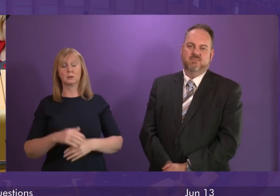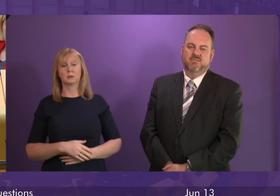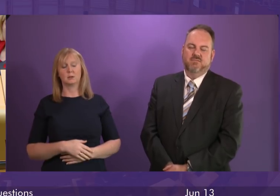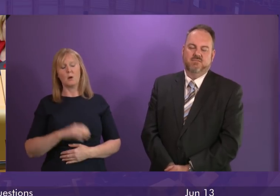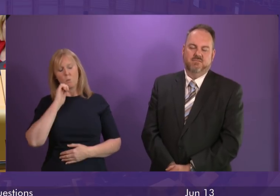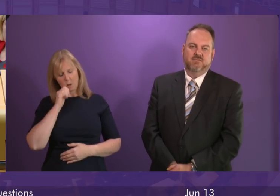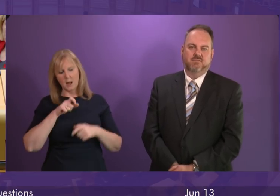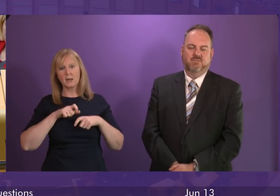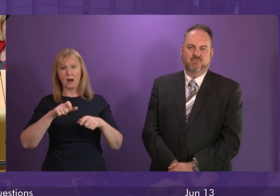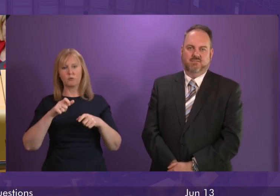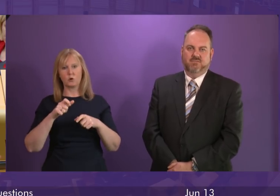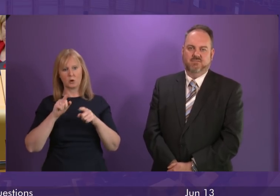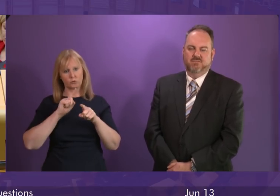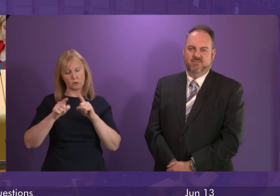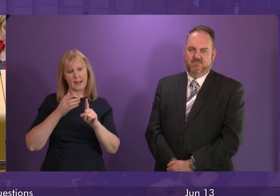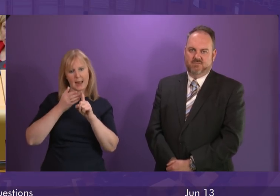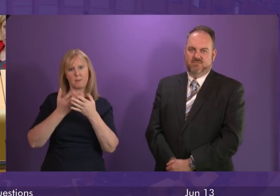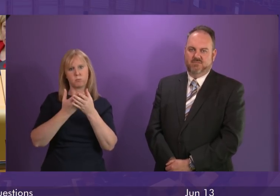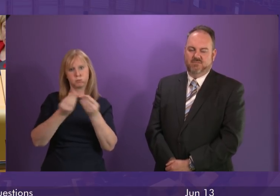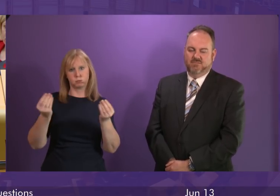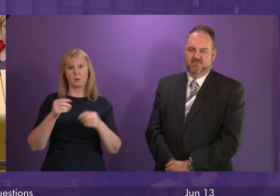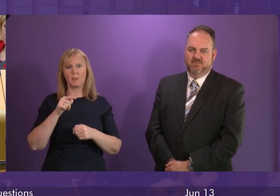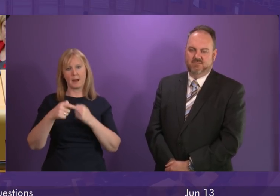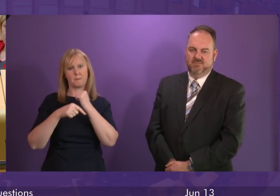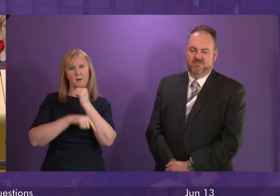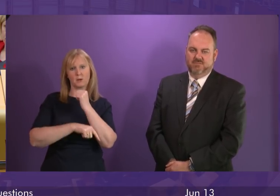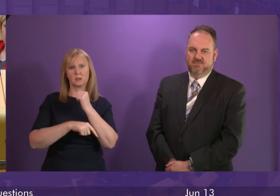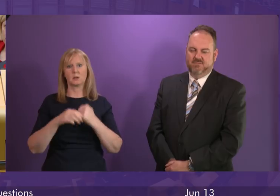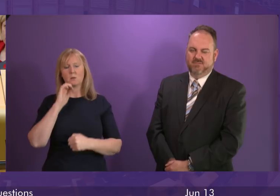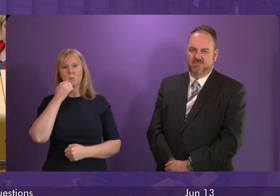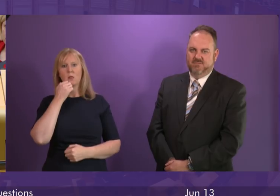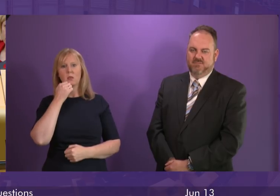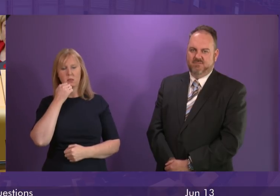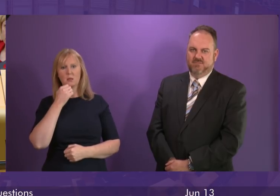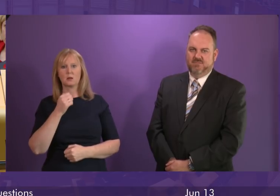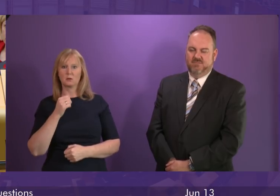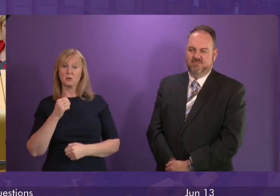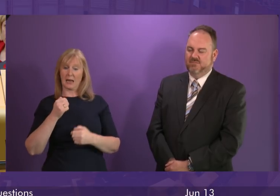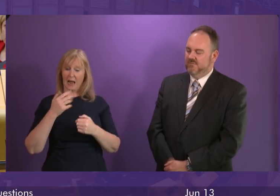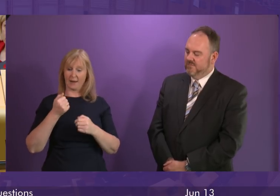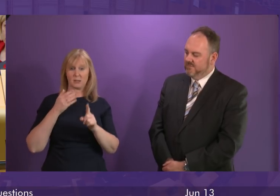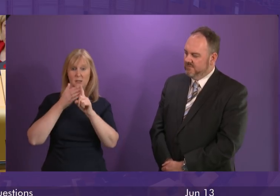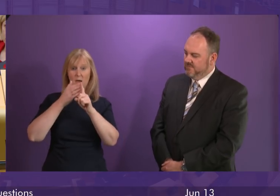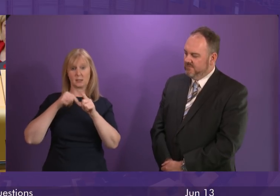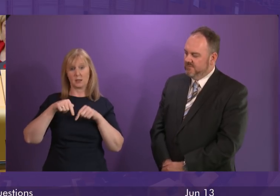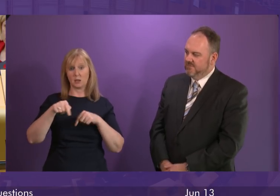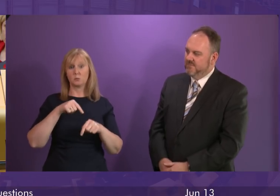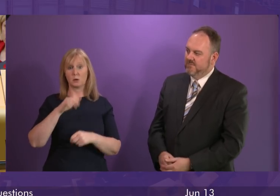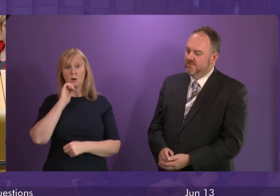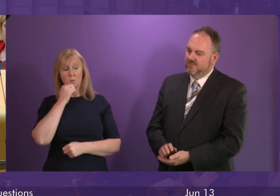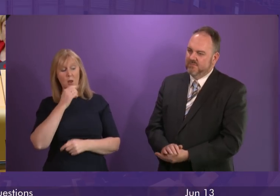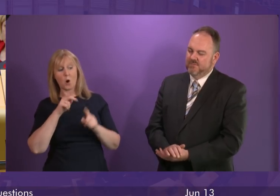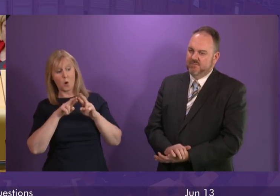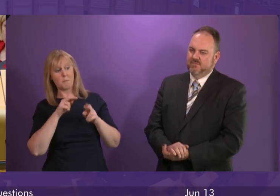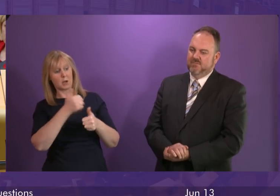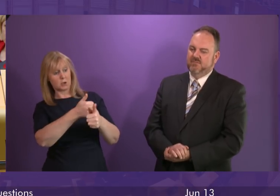that we do eradicate fuel poverty. The targets we've set this week will focus us on doing exactly that. And I hope that we've got the support of Scottish Labour